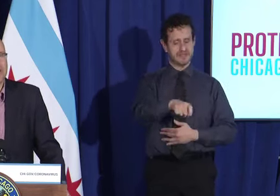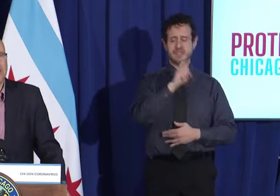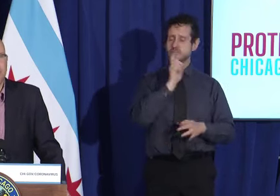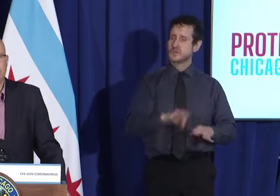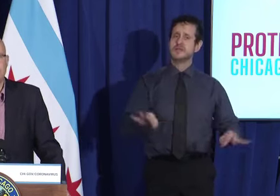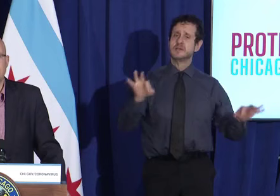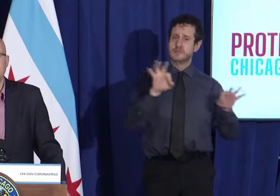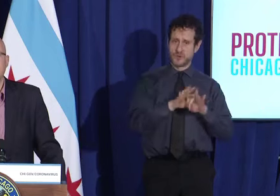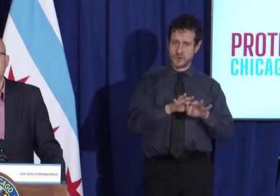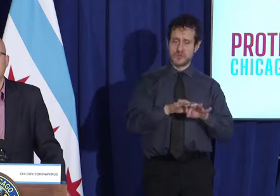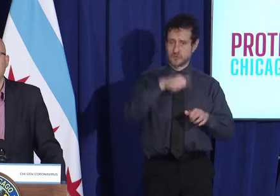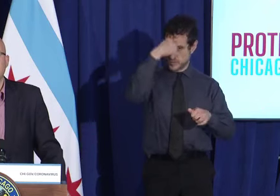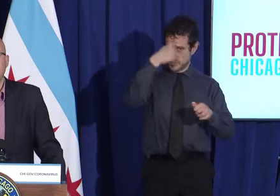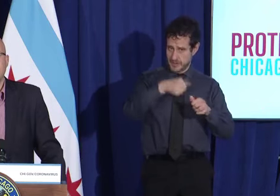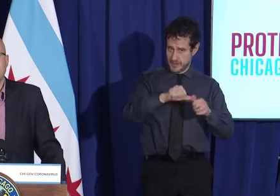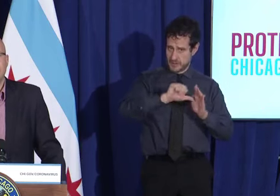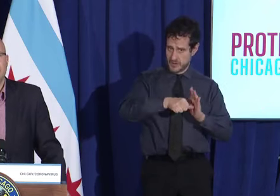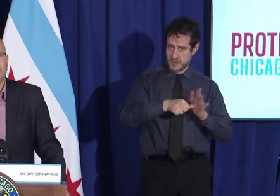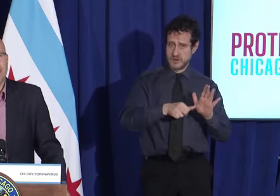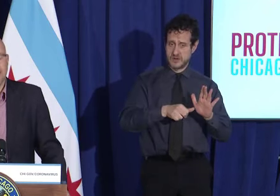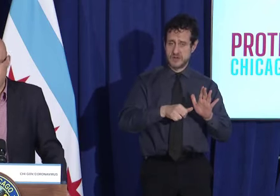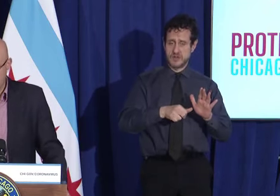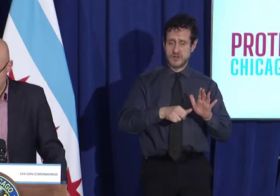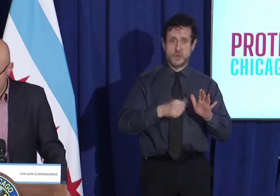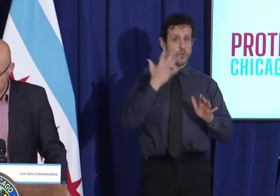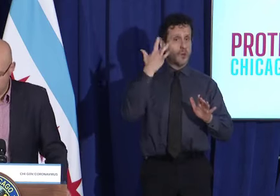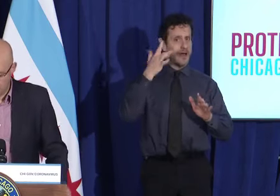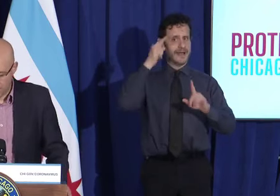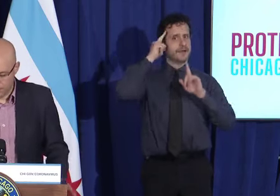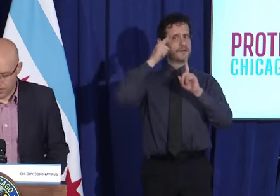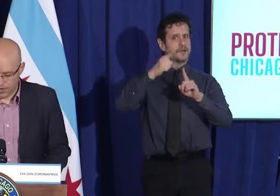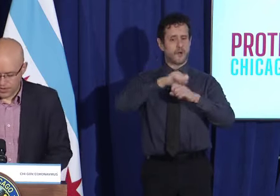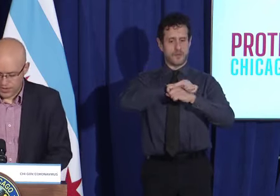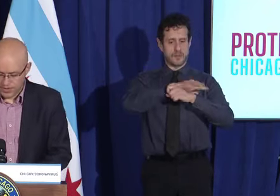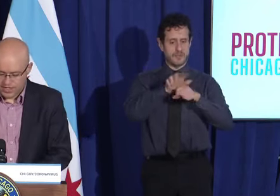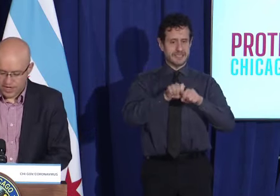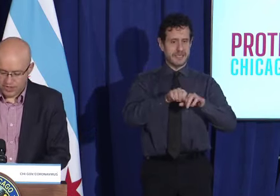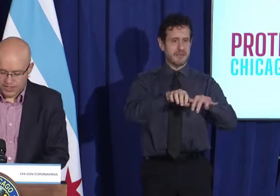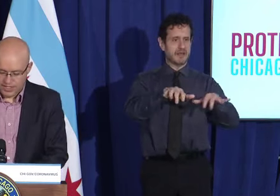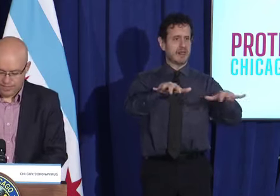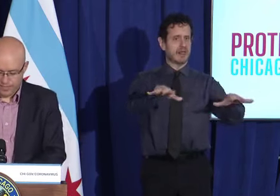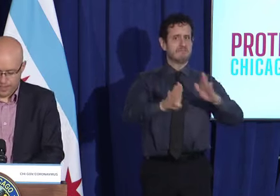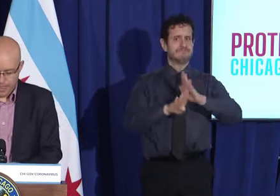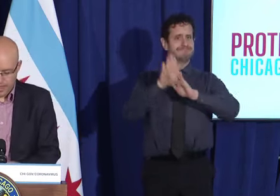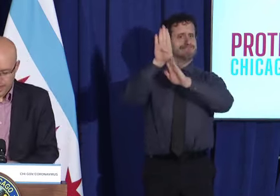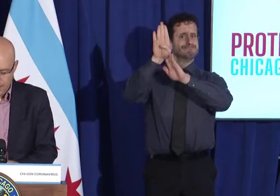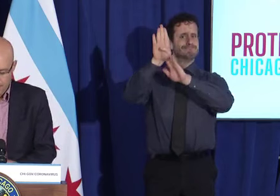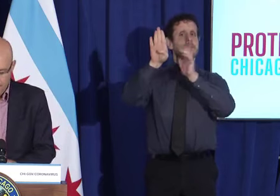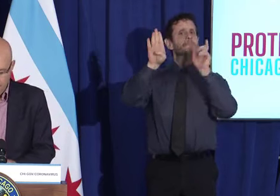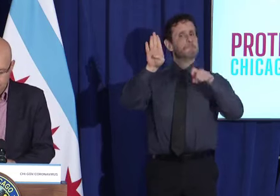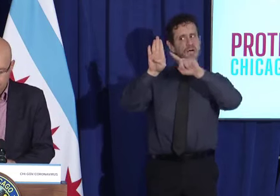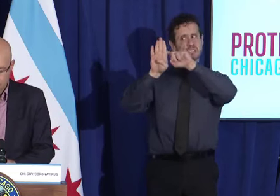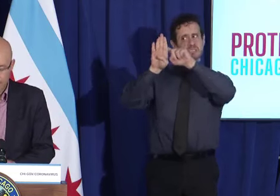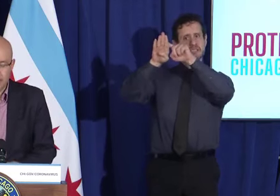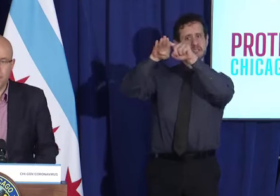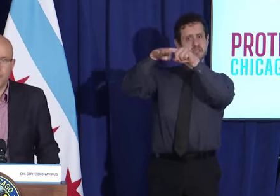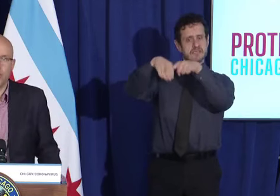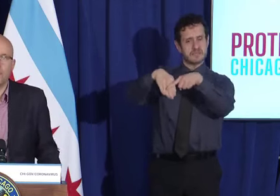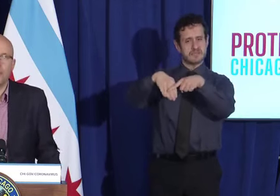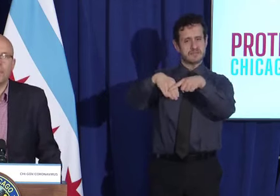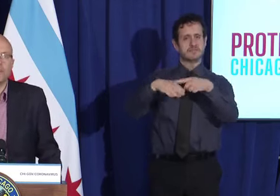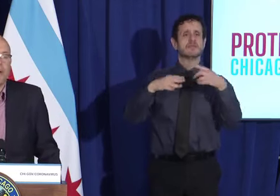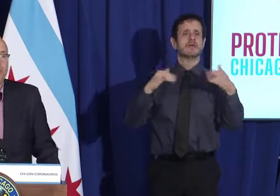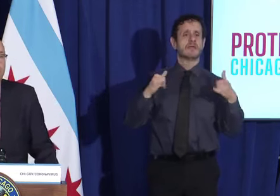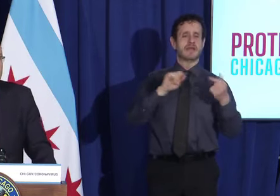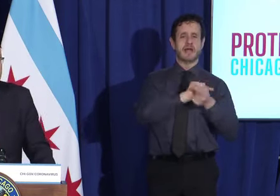important to keep this pandemic down in our neighborhoods, in our city. Briefly, in Spanish.